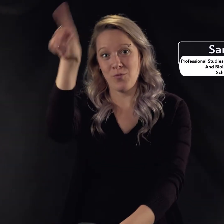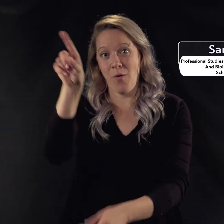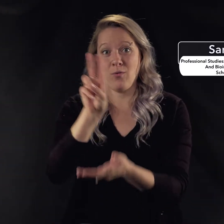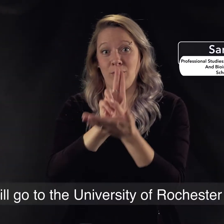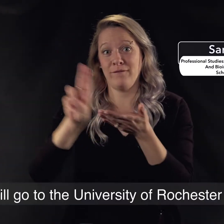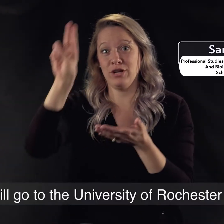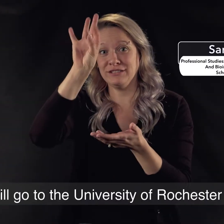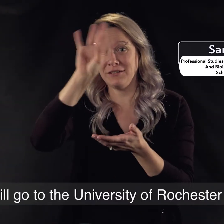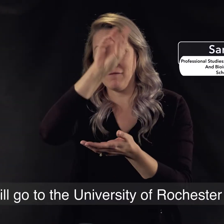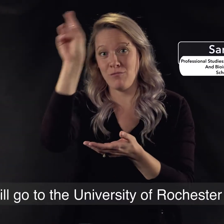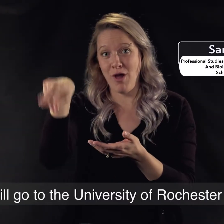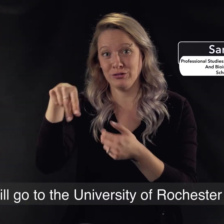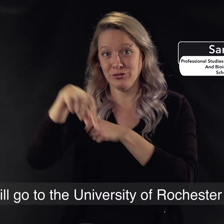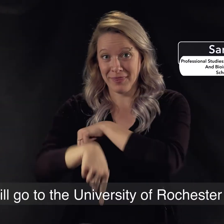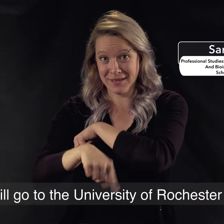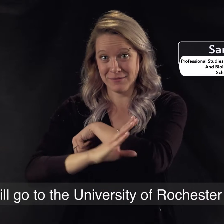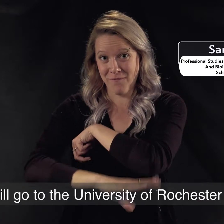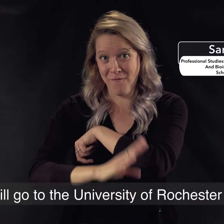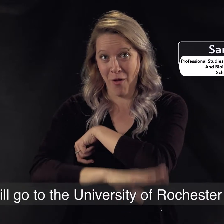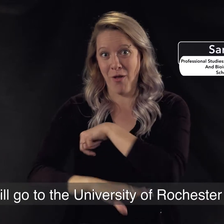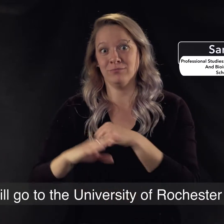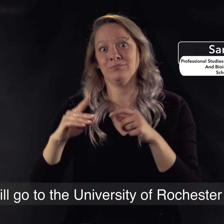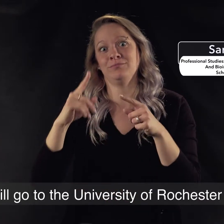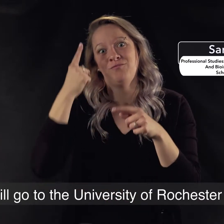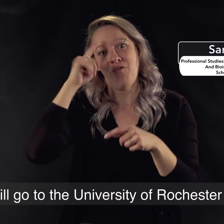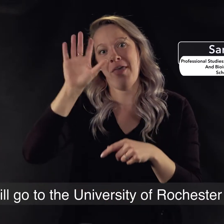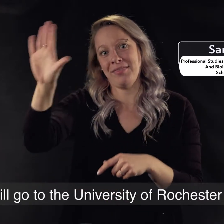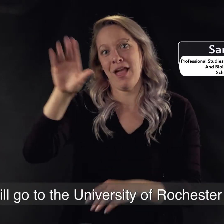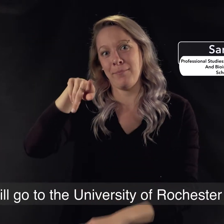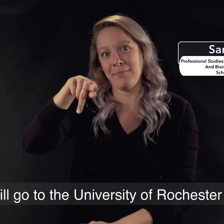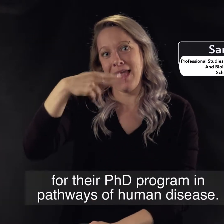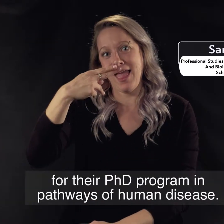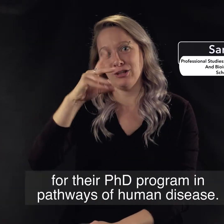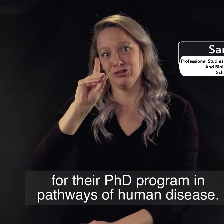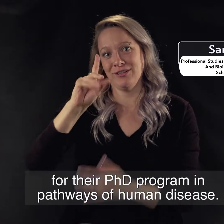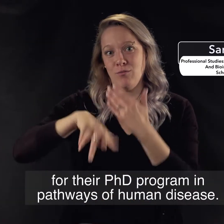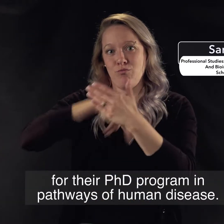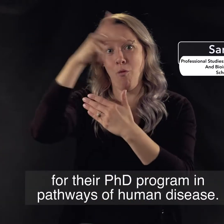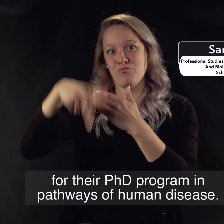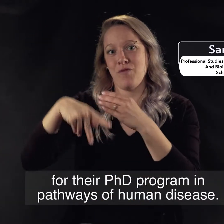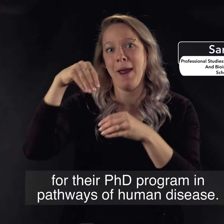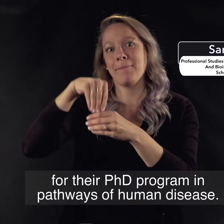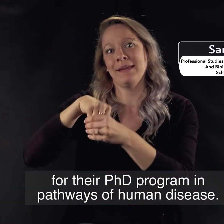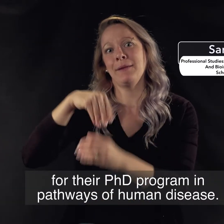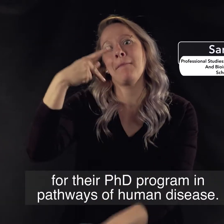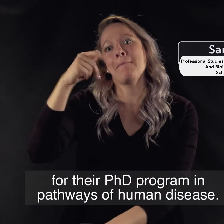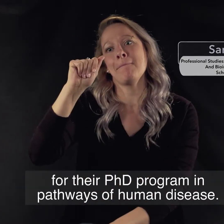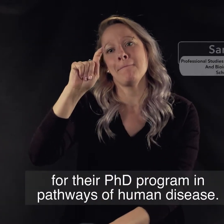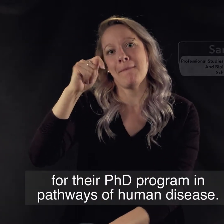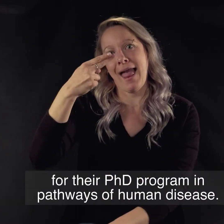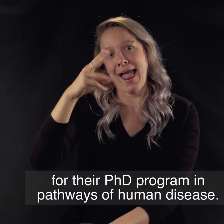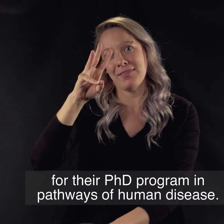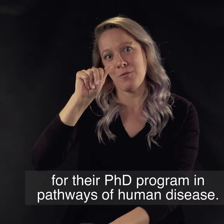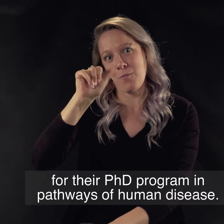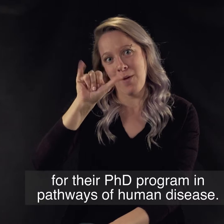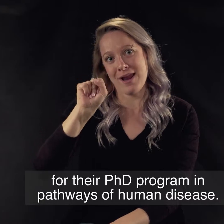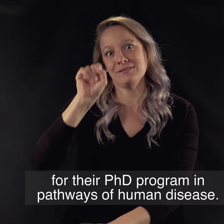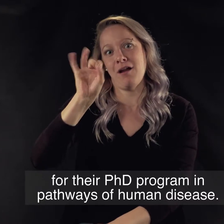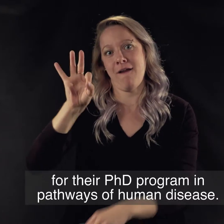I will go to the University of Rochester this fall for their PhD program in pathways of human